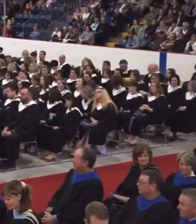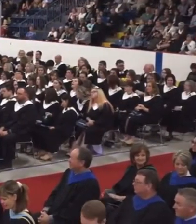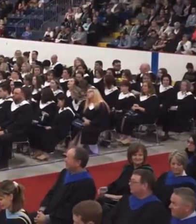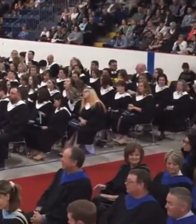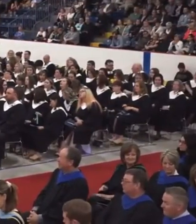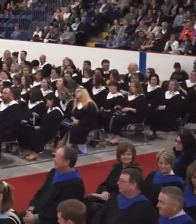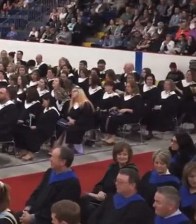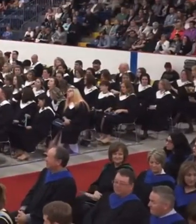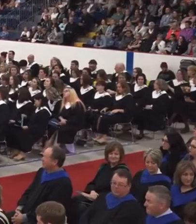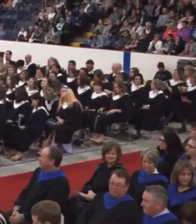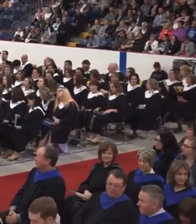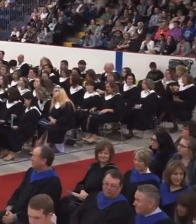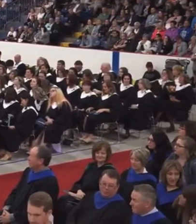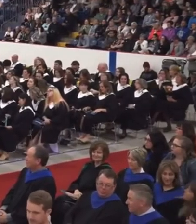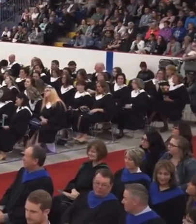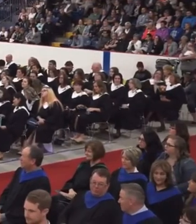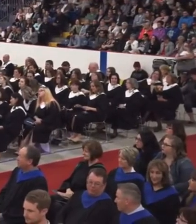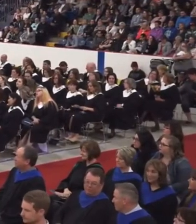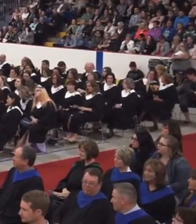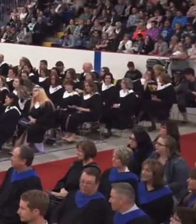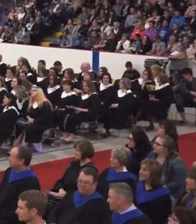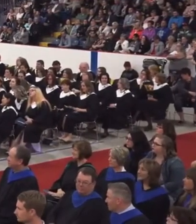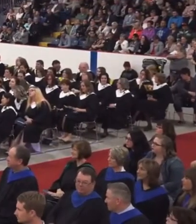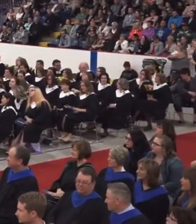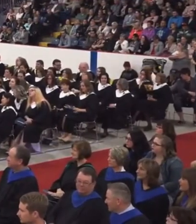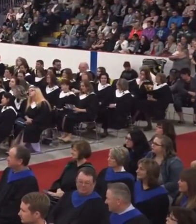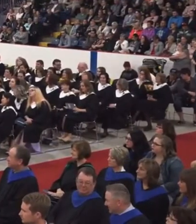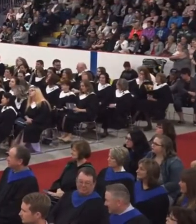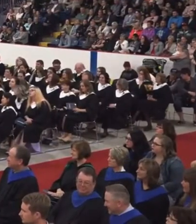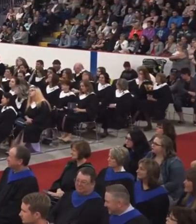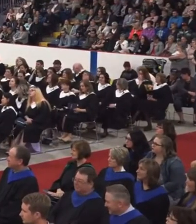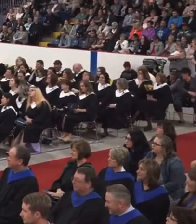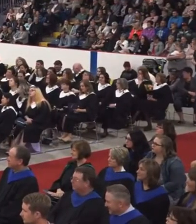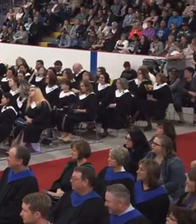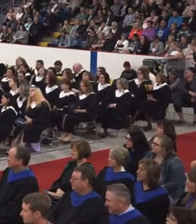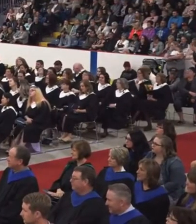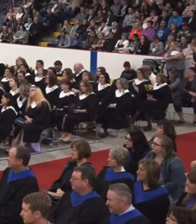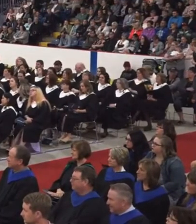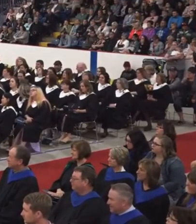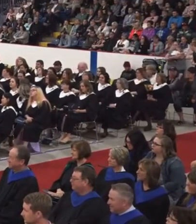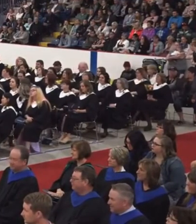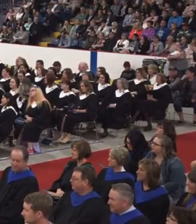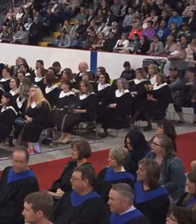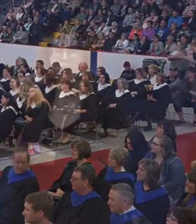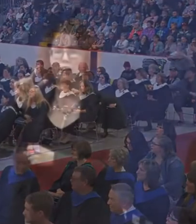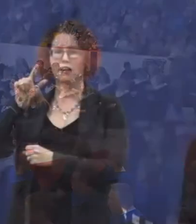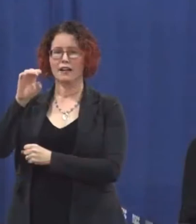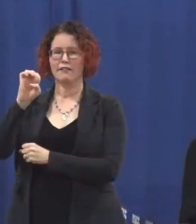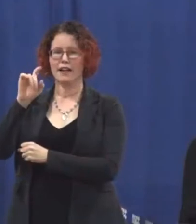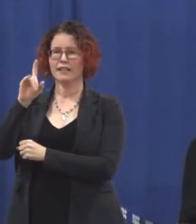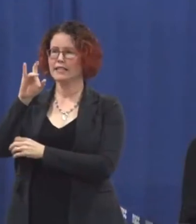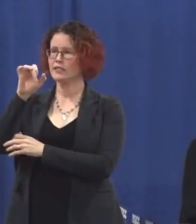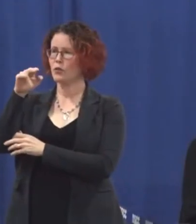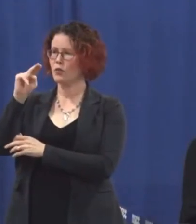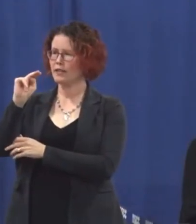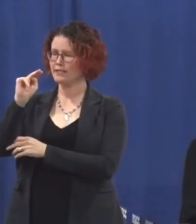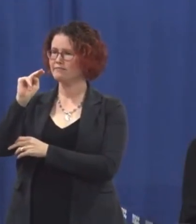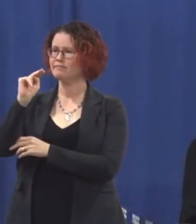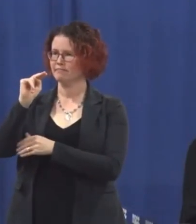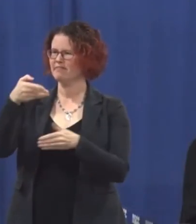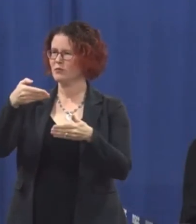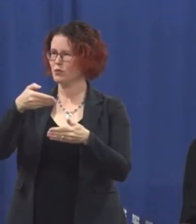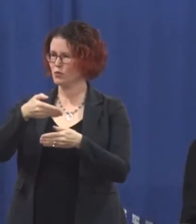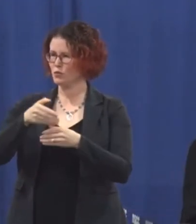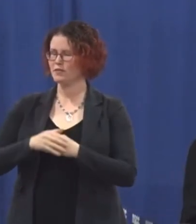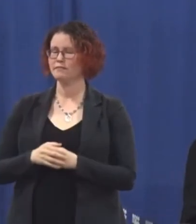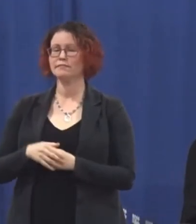I now have the distinct honor of introducing this year's valedictorian Christine McDonald was nominated this year this year